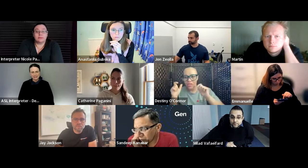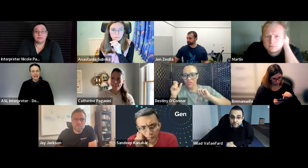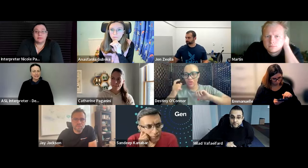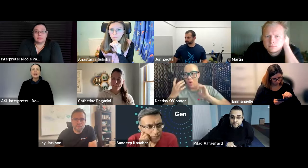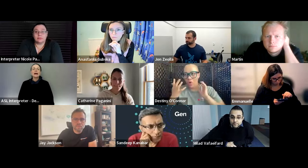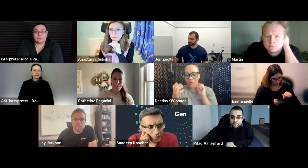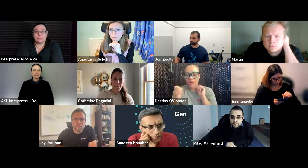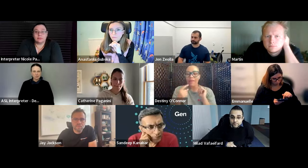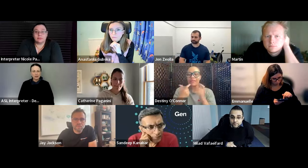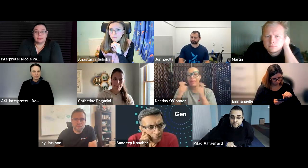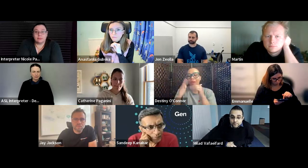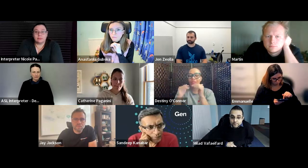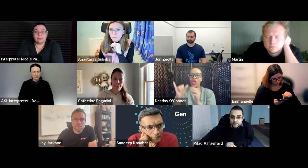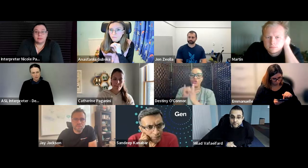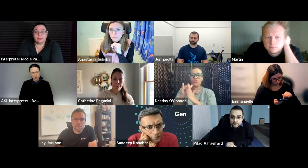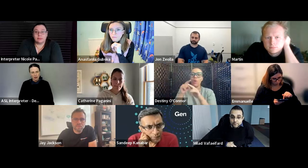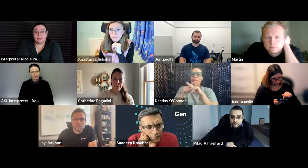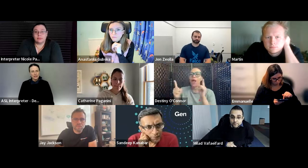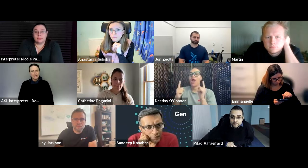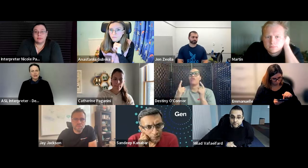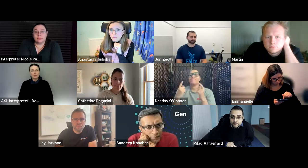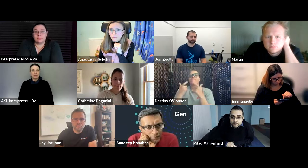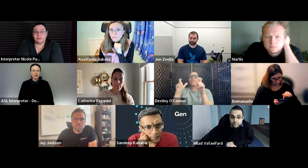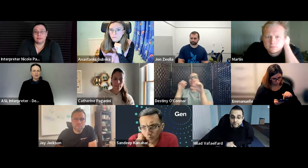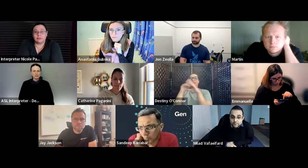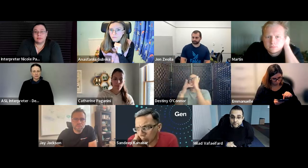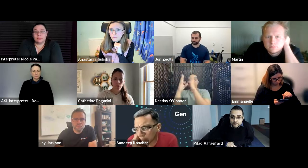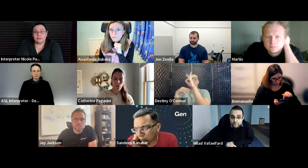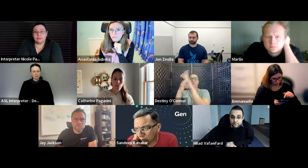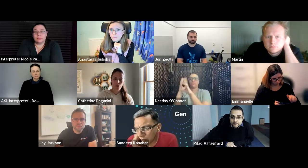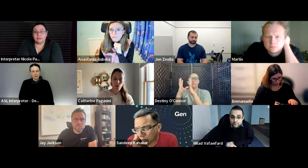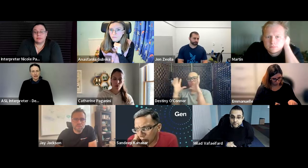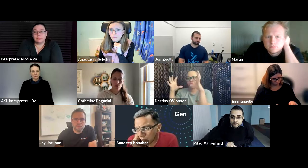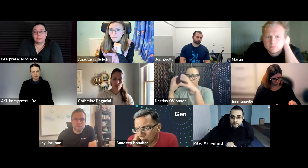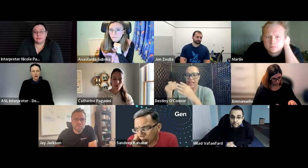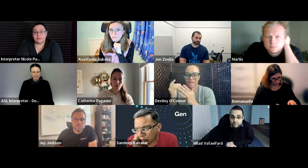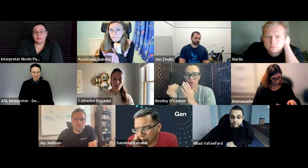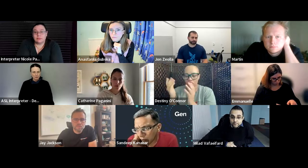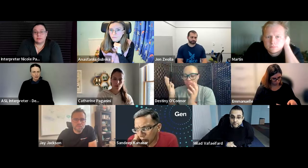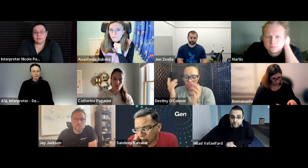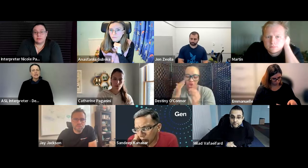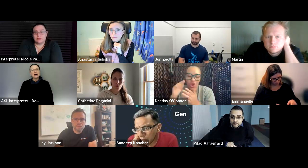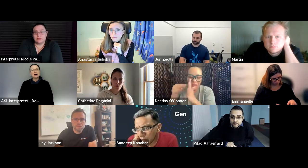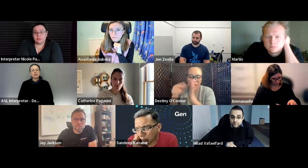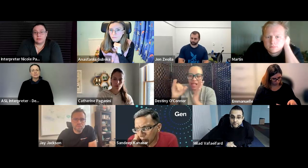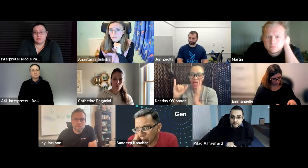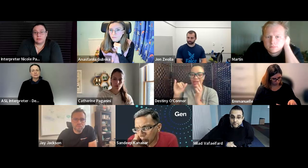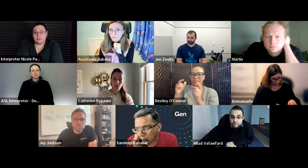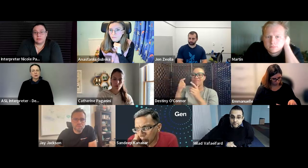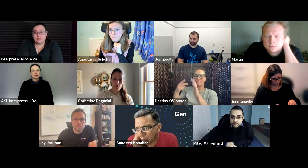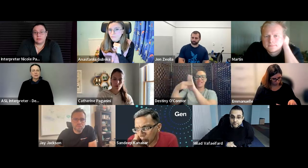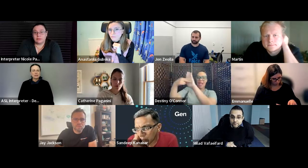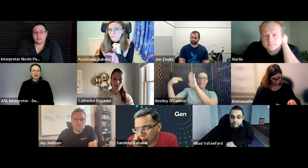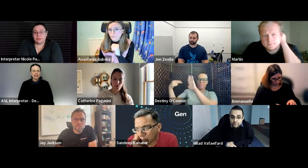is what i'm trying to say and linux would be a big platform as well and it'd be better than just one person putting out their own content somewhere um